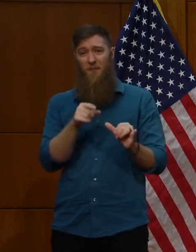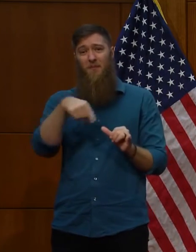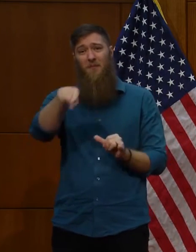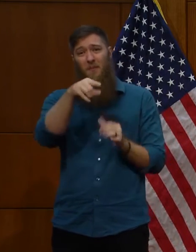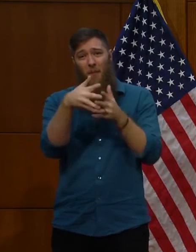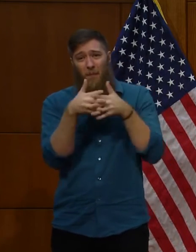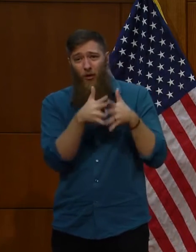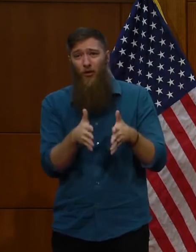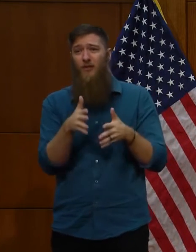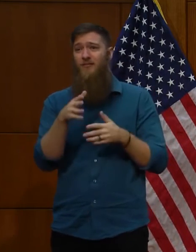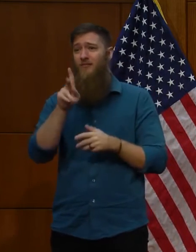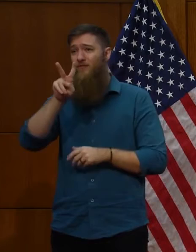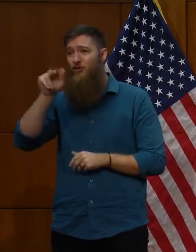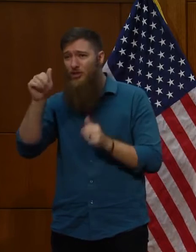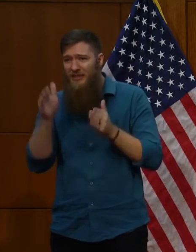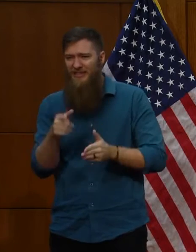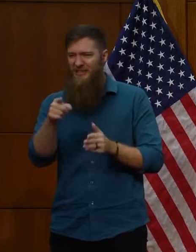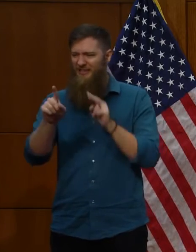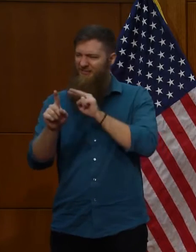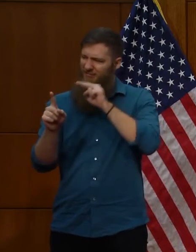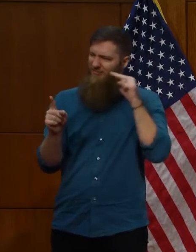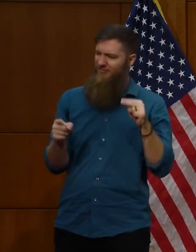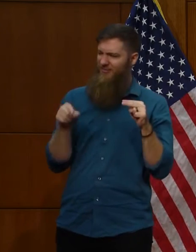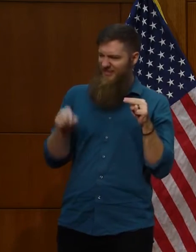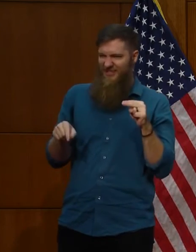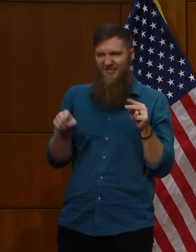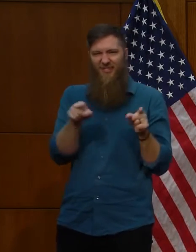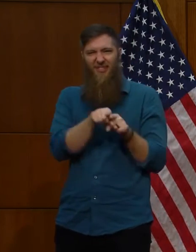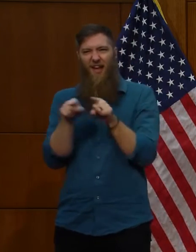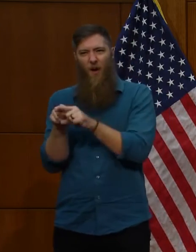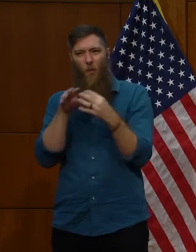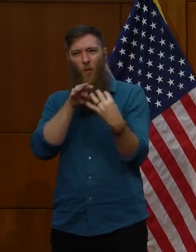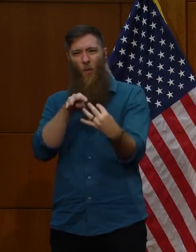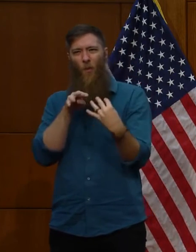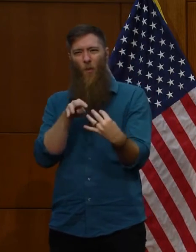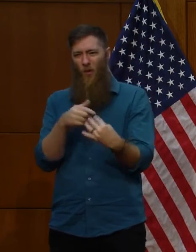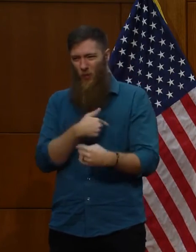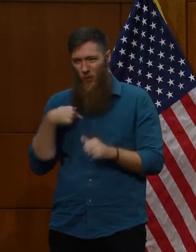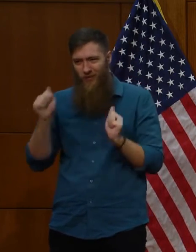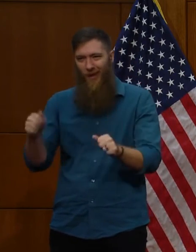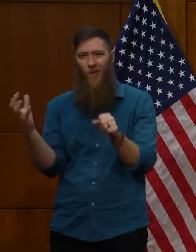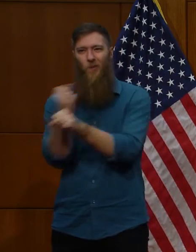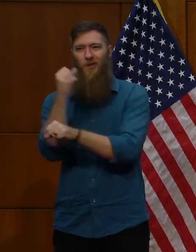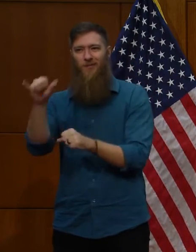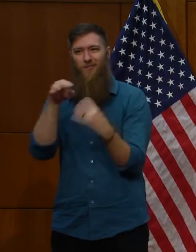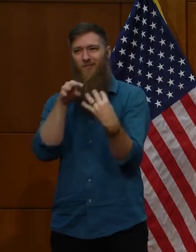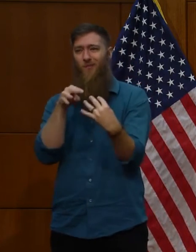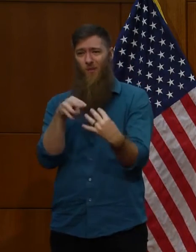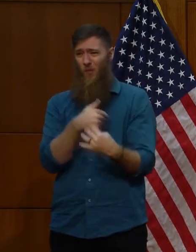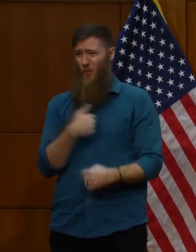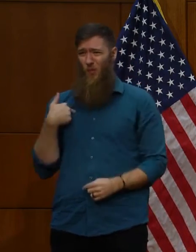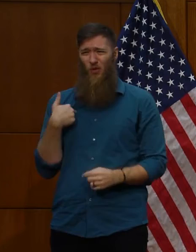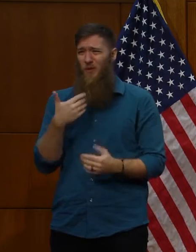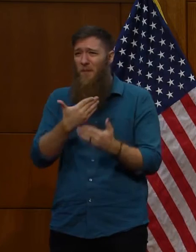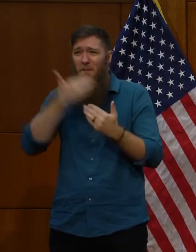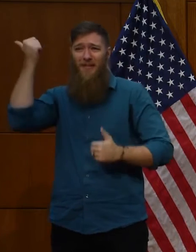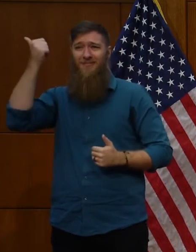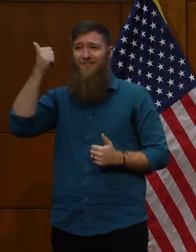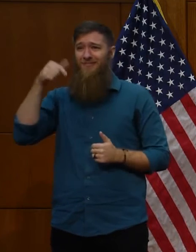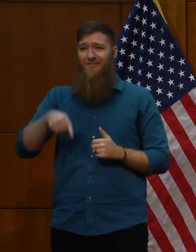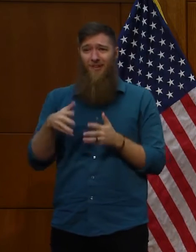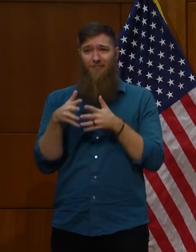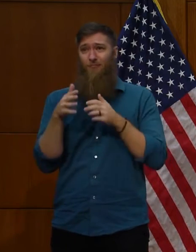as a war and and want to win that war. We're the best country in this universe. We're the best state